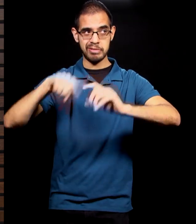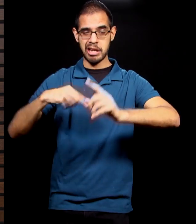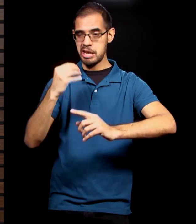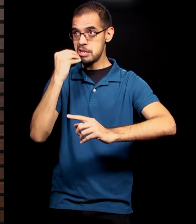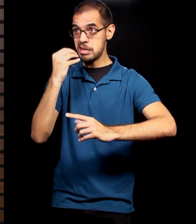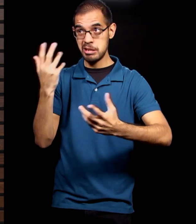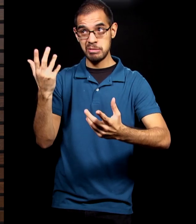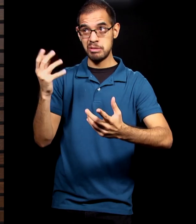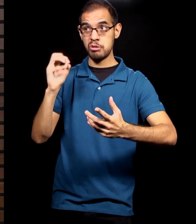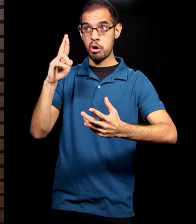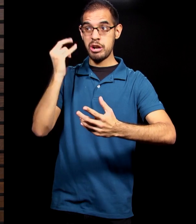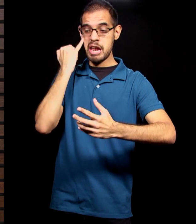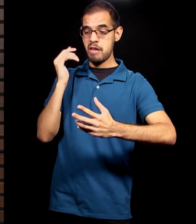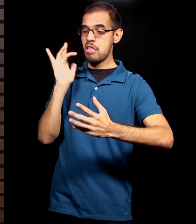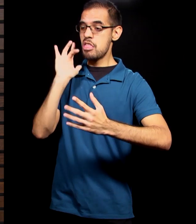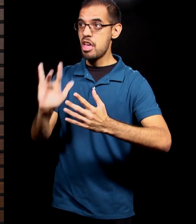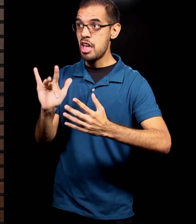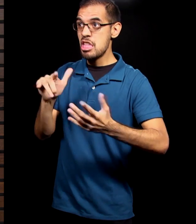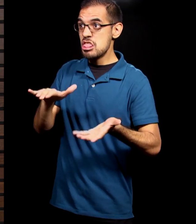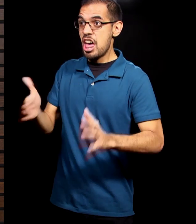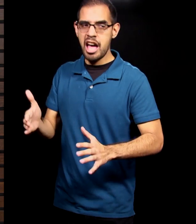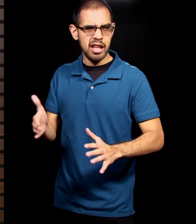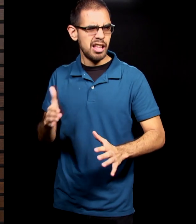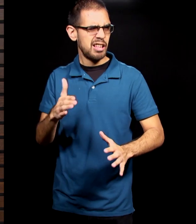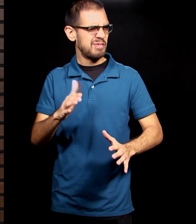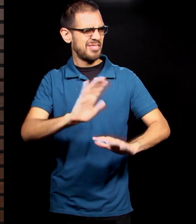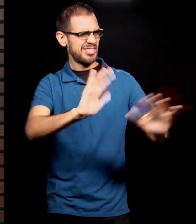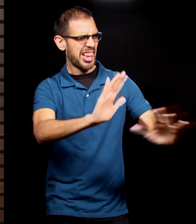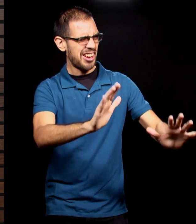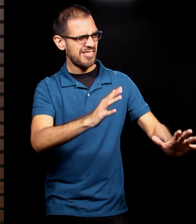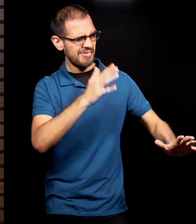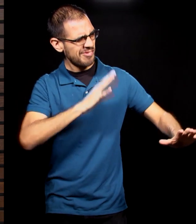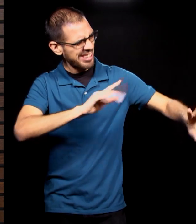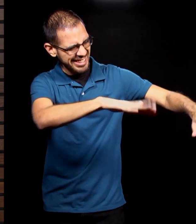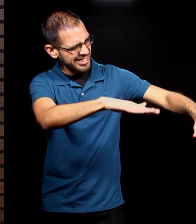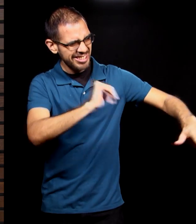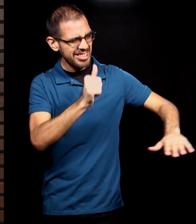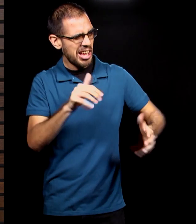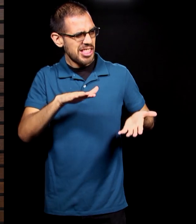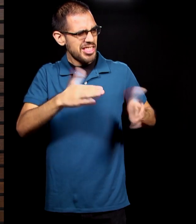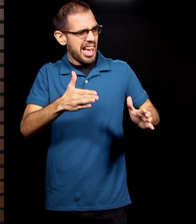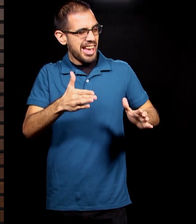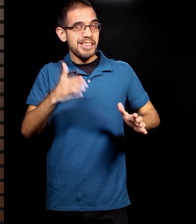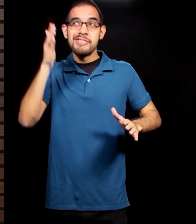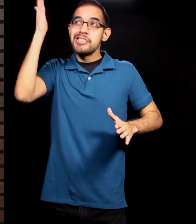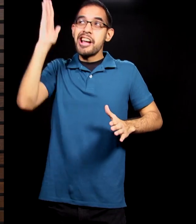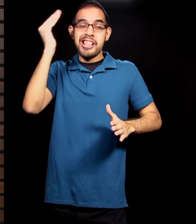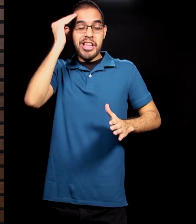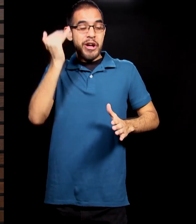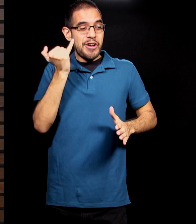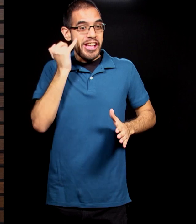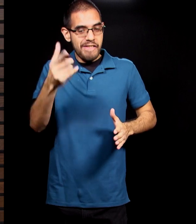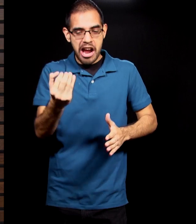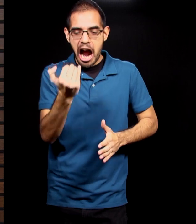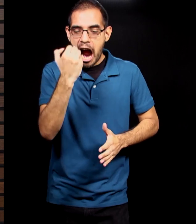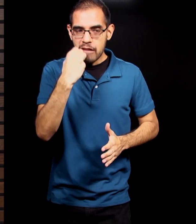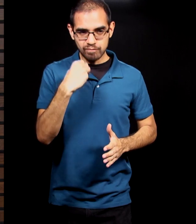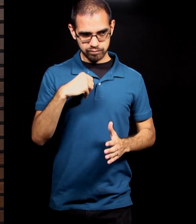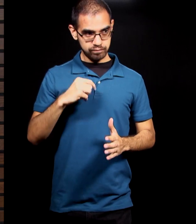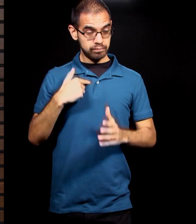will die. No, you will not die, the serpent said to the woman. In fact, God knows that when you eat it, your eyes will be opened and you will be like